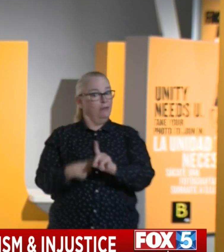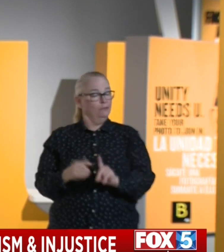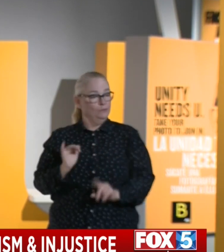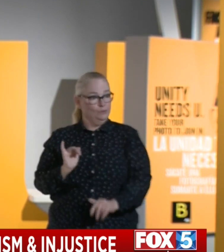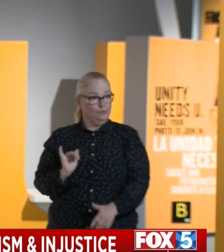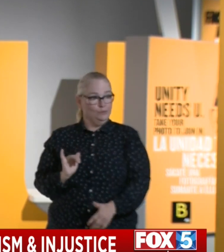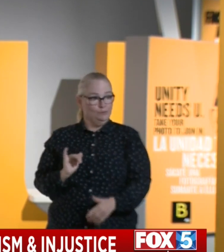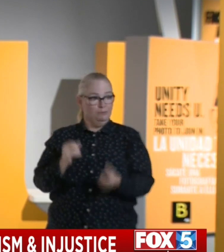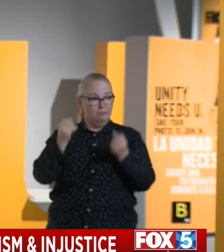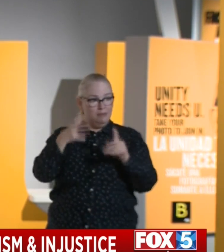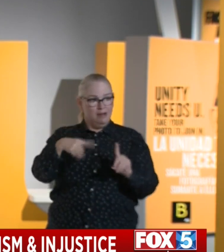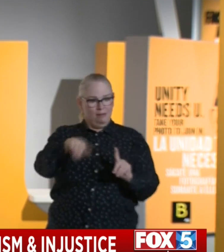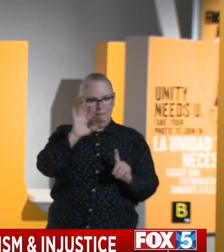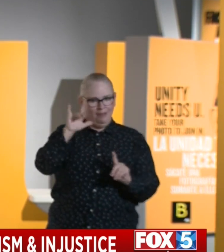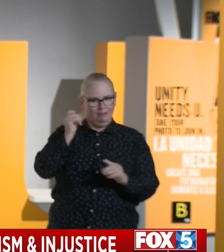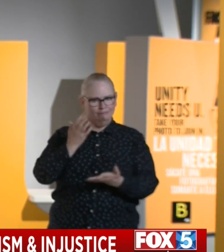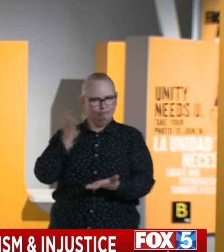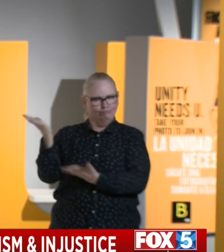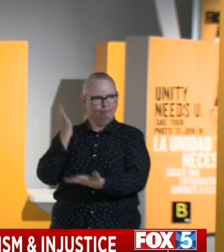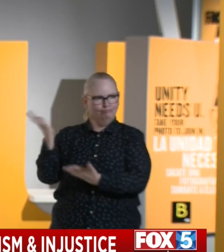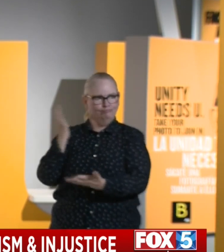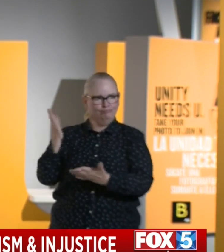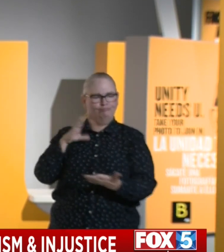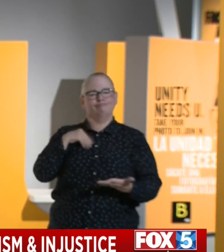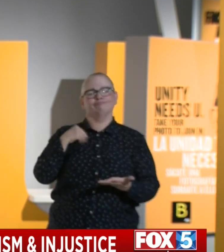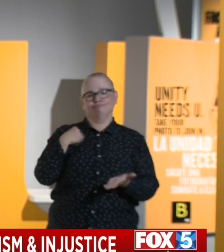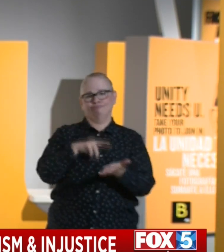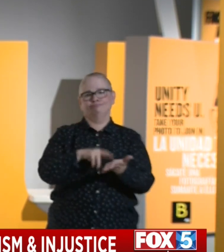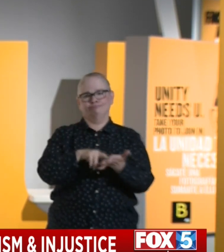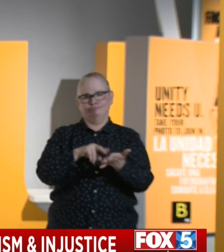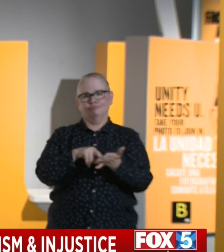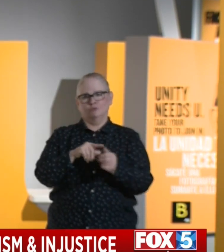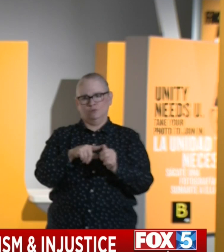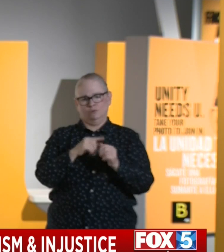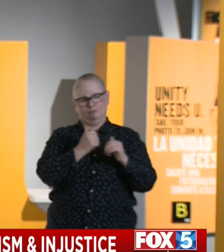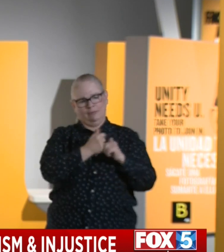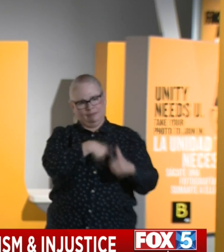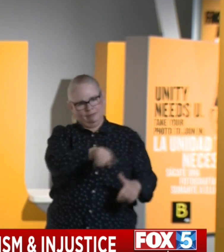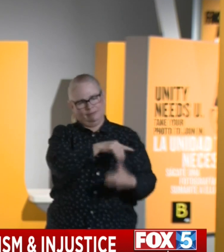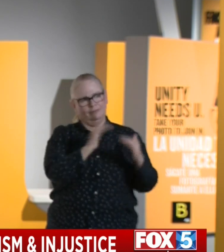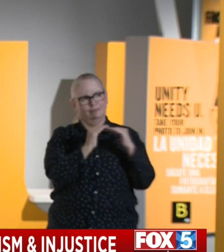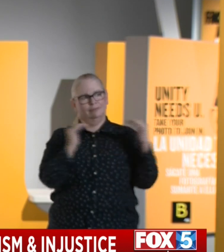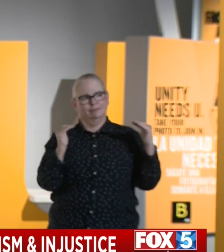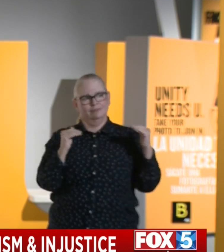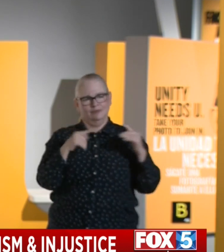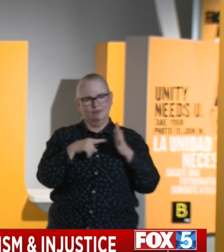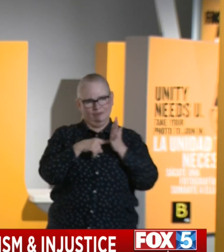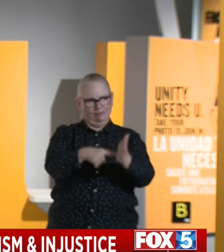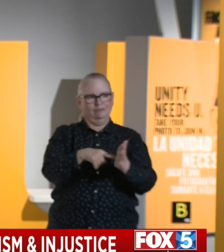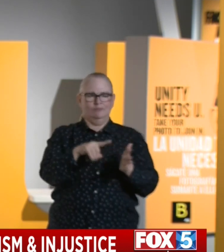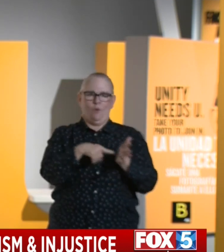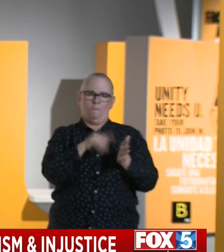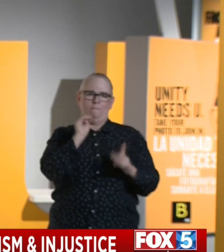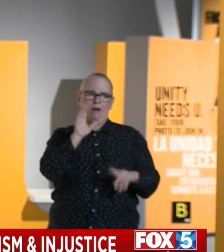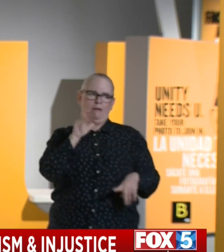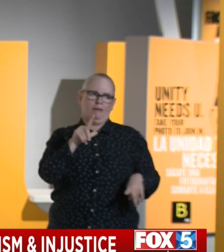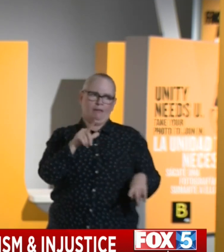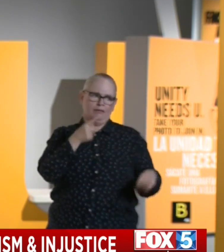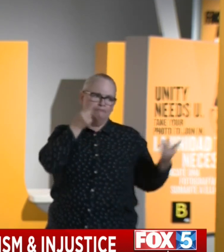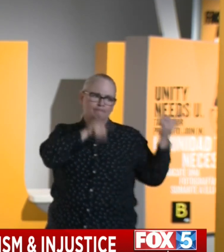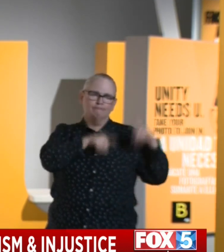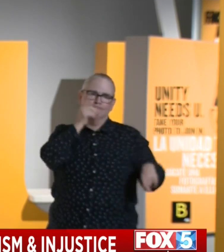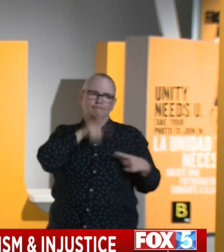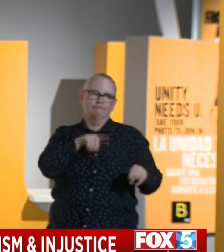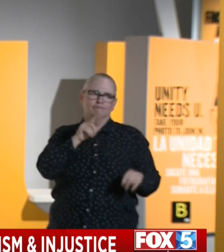of bills were advanced because of their example and their support. And we need that collaboration. We need their